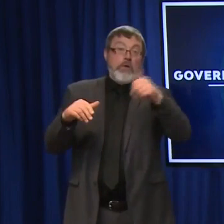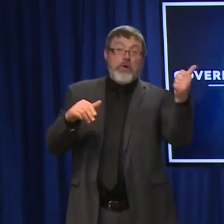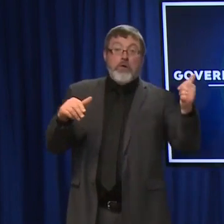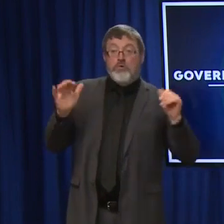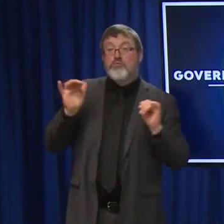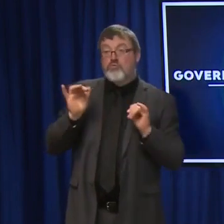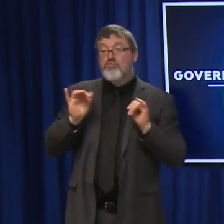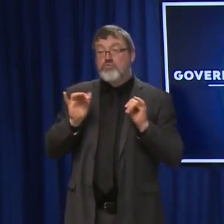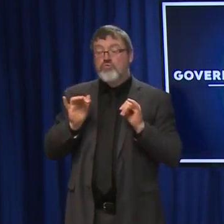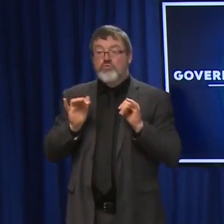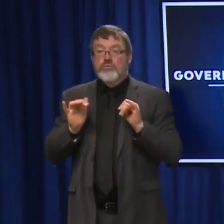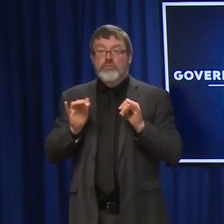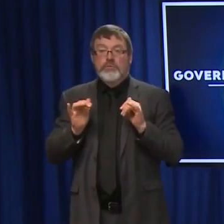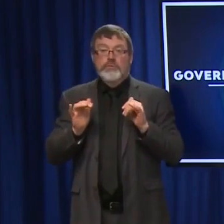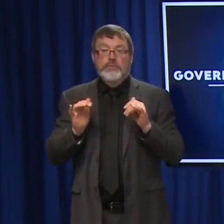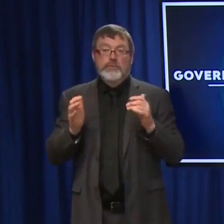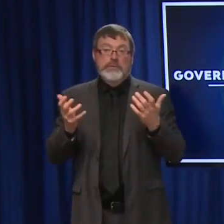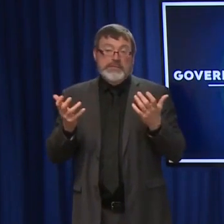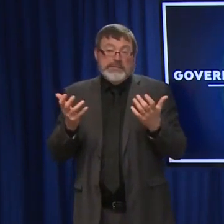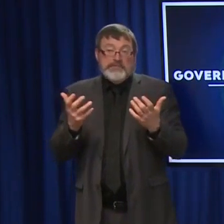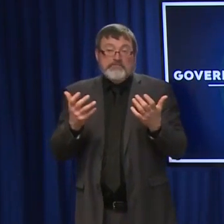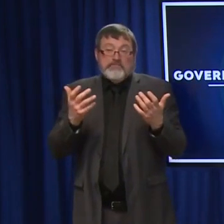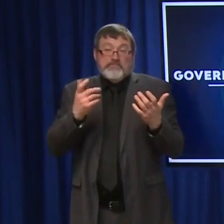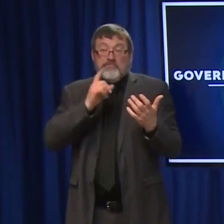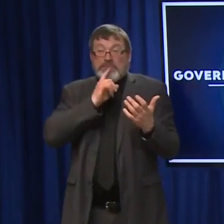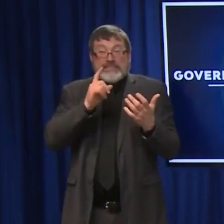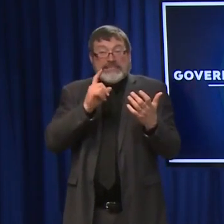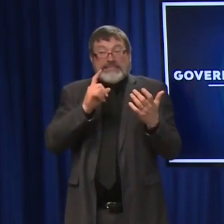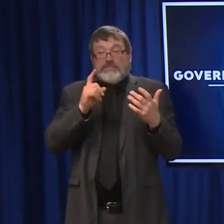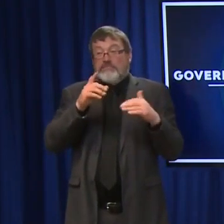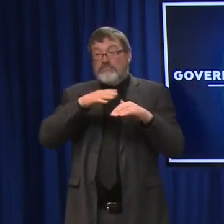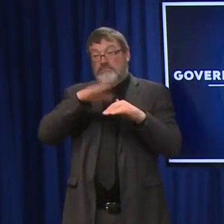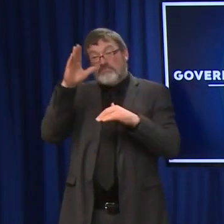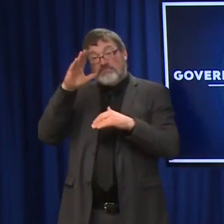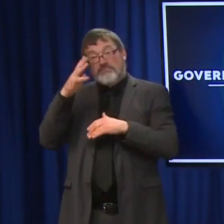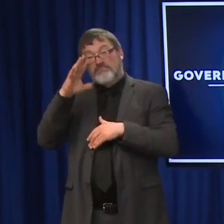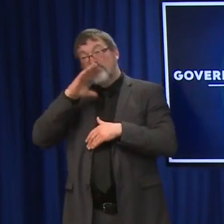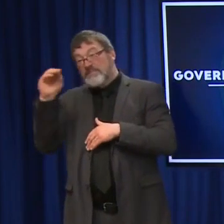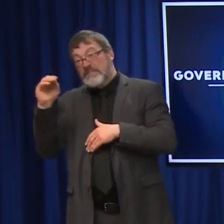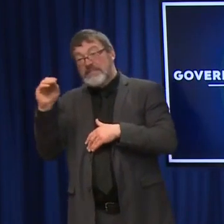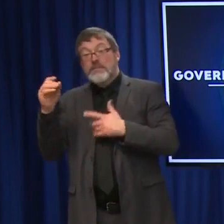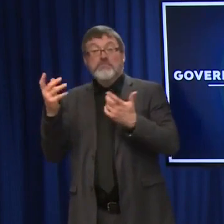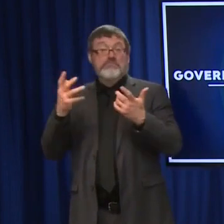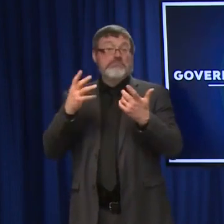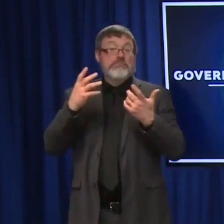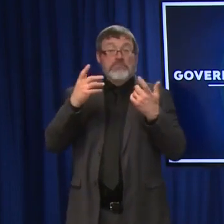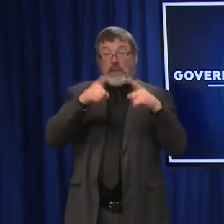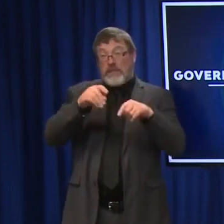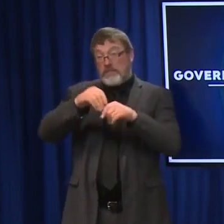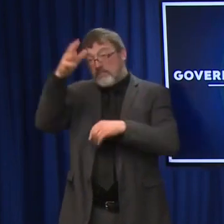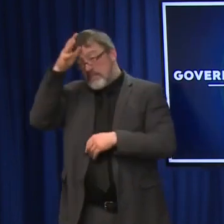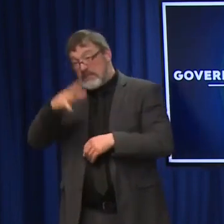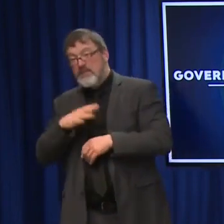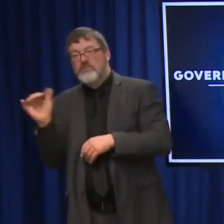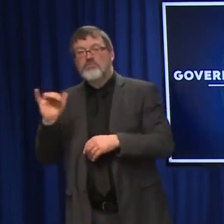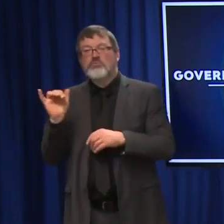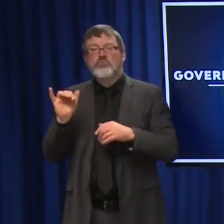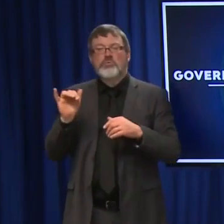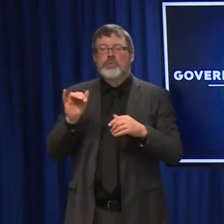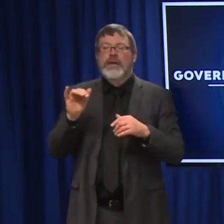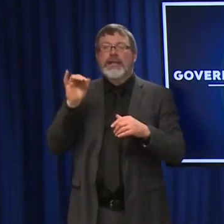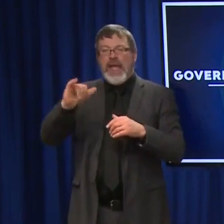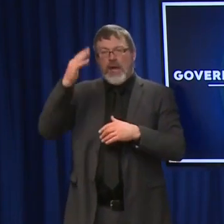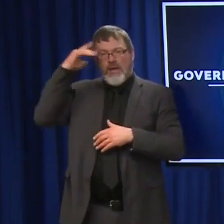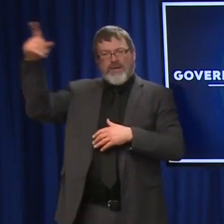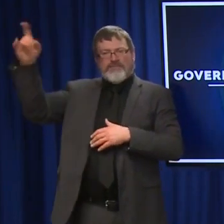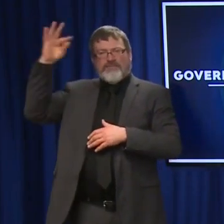the risk of TTS existed in other age groups in females and also in males. So that was the reason for the preferential recommendation of the